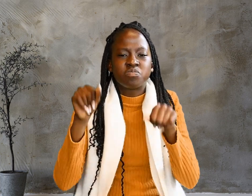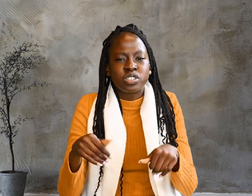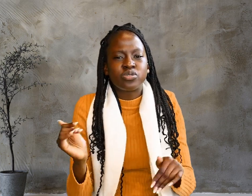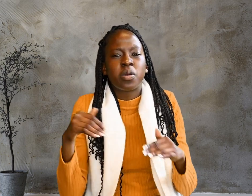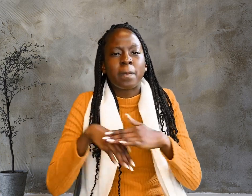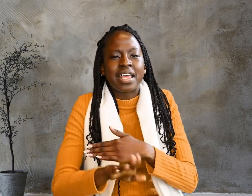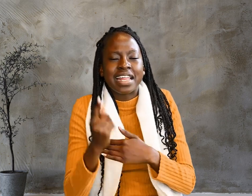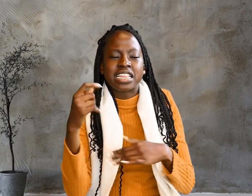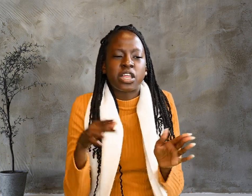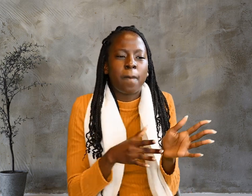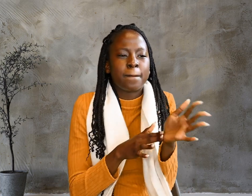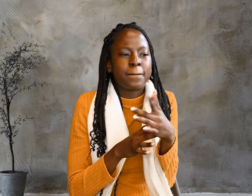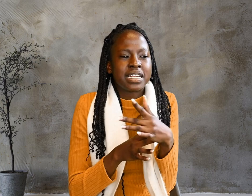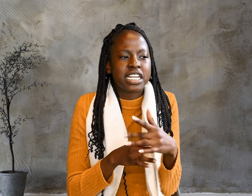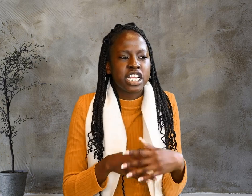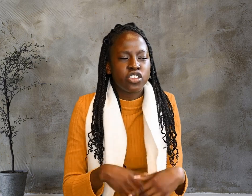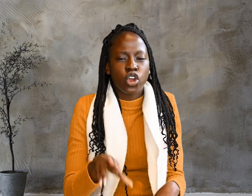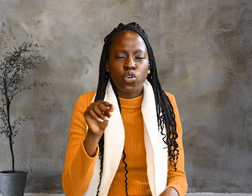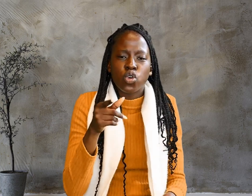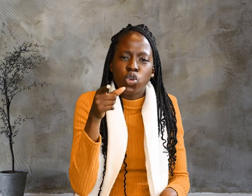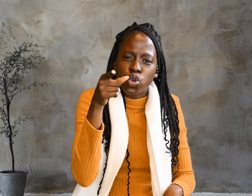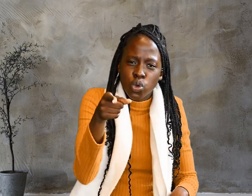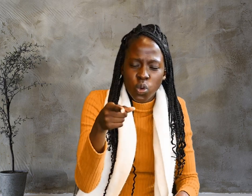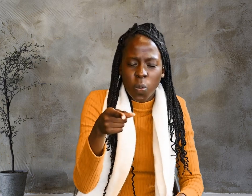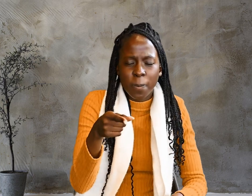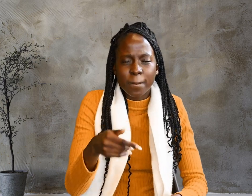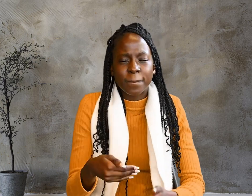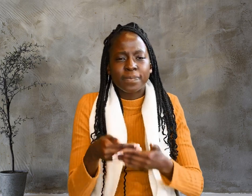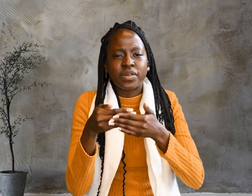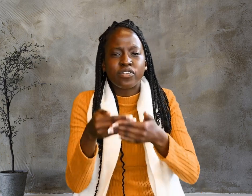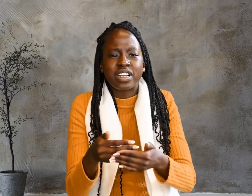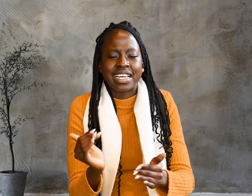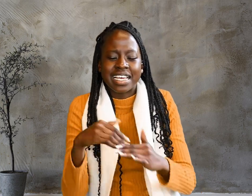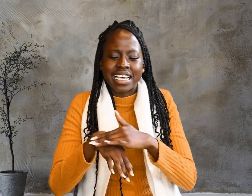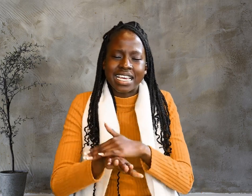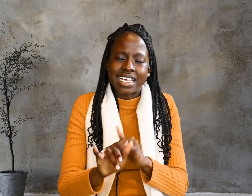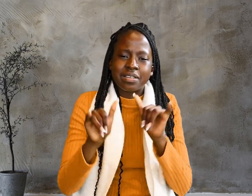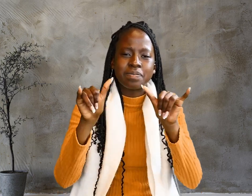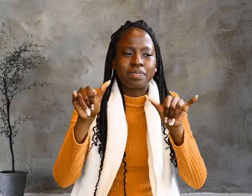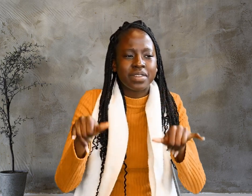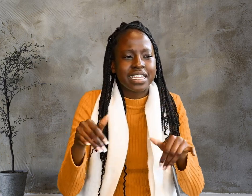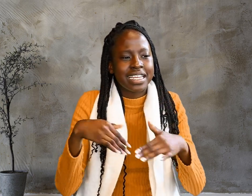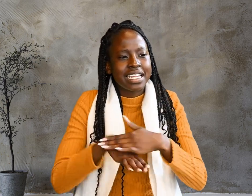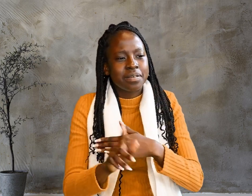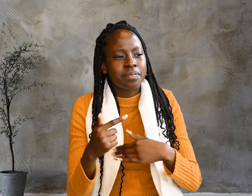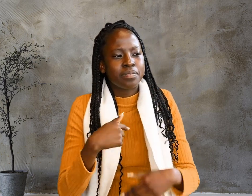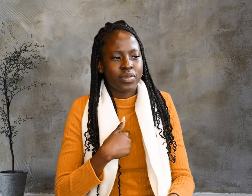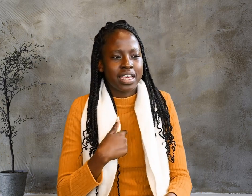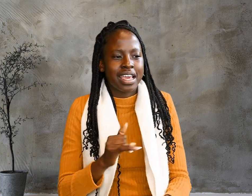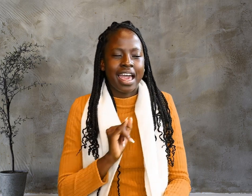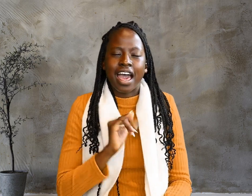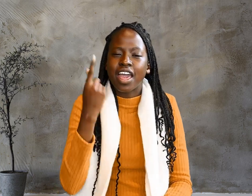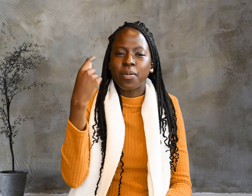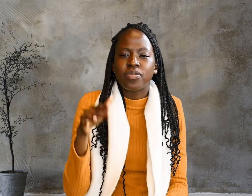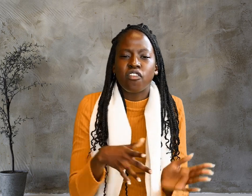Neither can you bear fruit unless you remain in me. I am the vine.